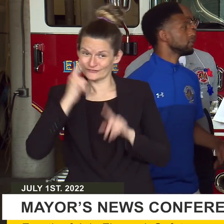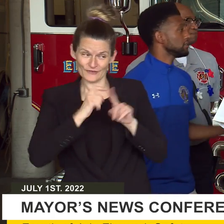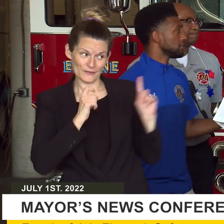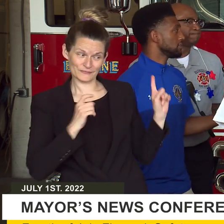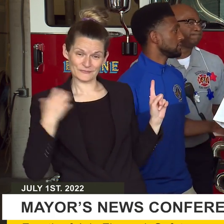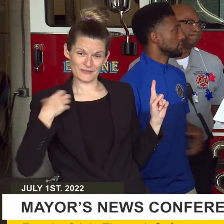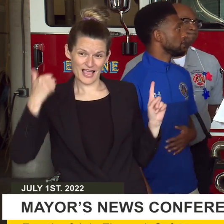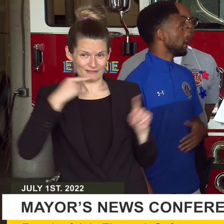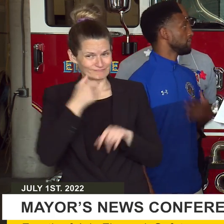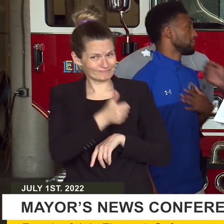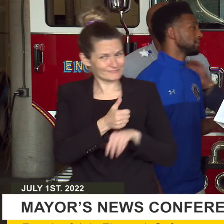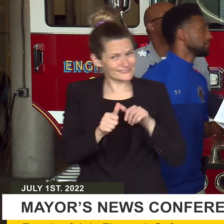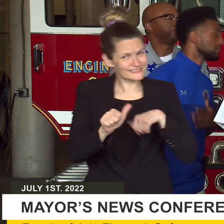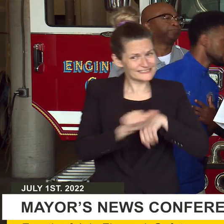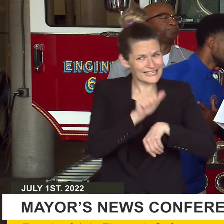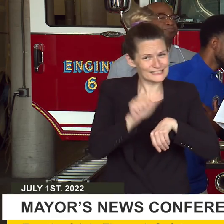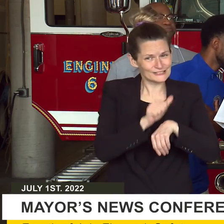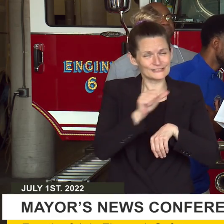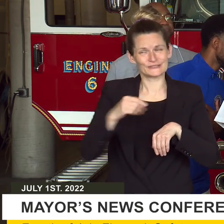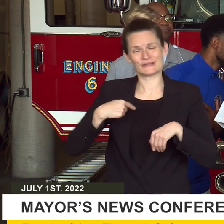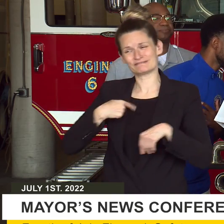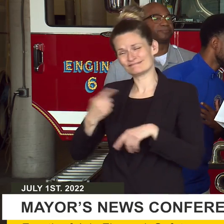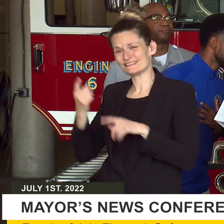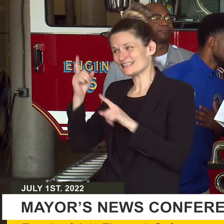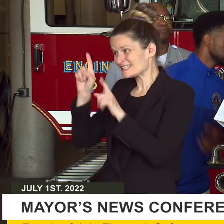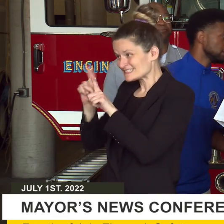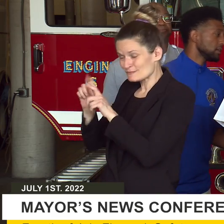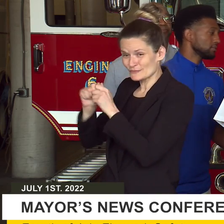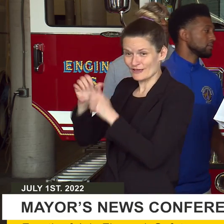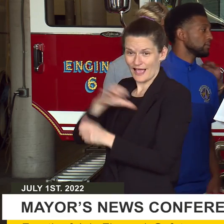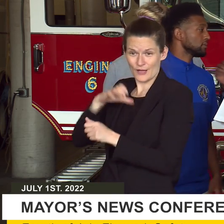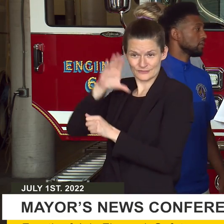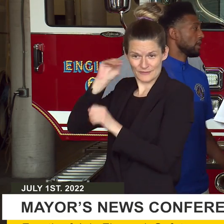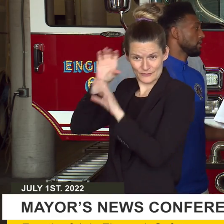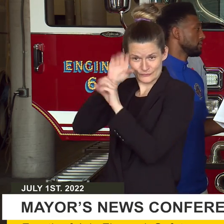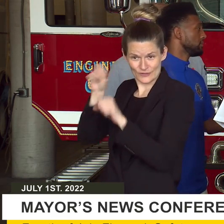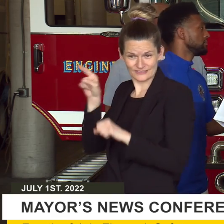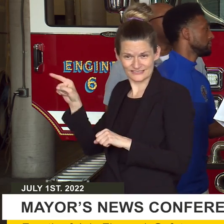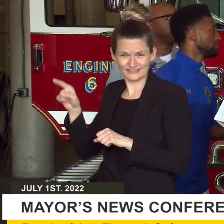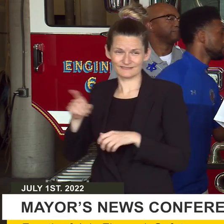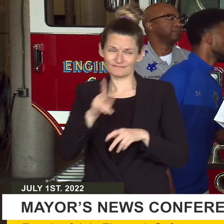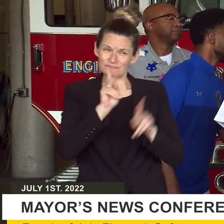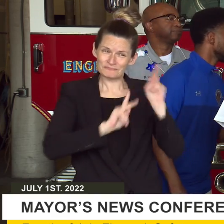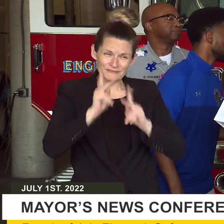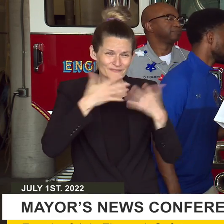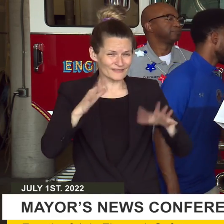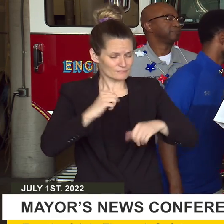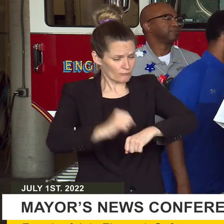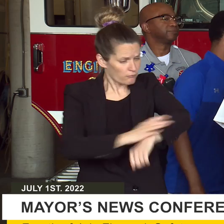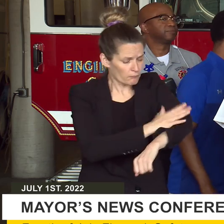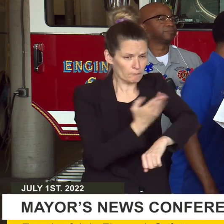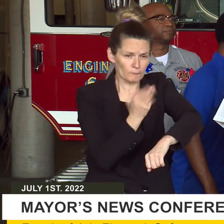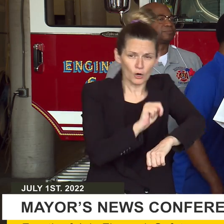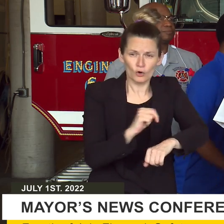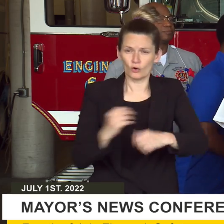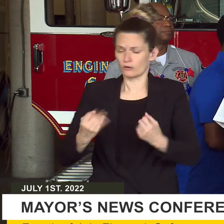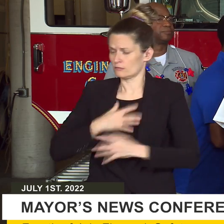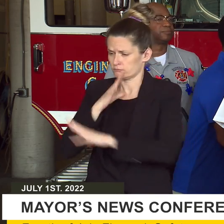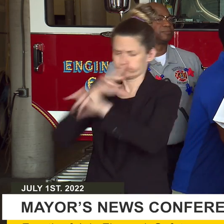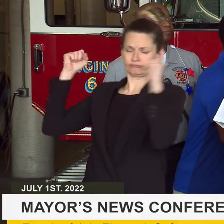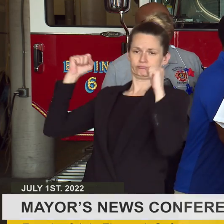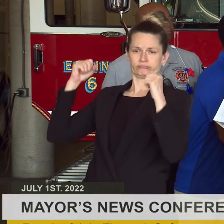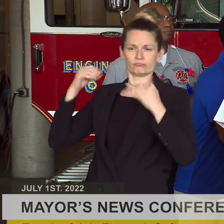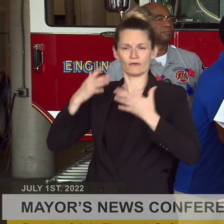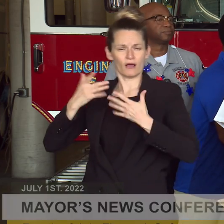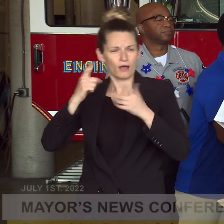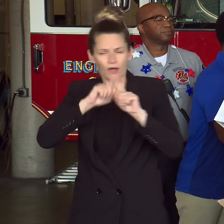Fireworks can cause loss of vision, severe burns, other serious injuries, and even fires. In addition